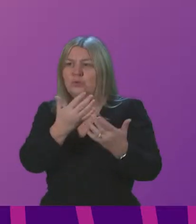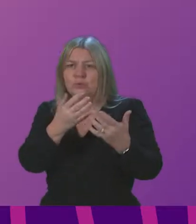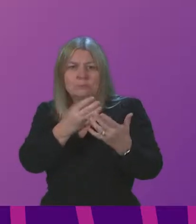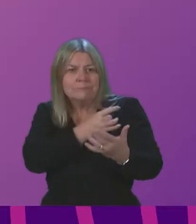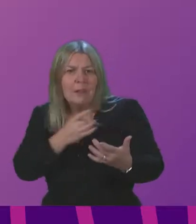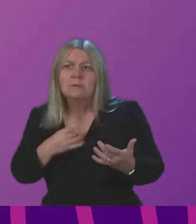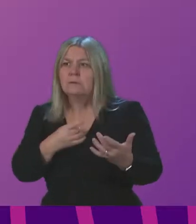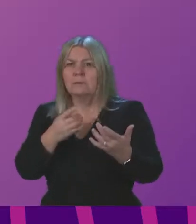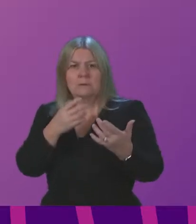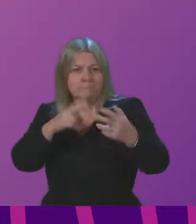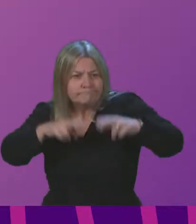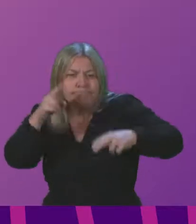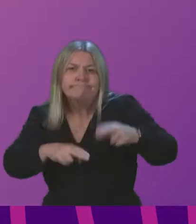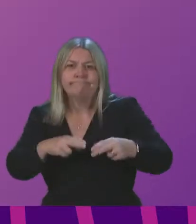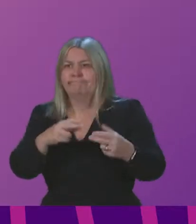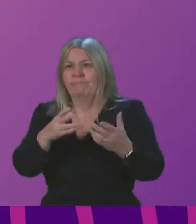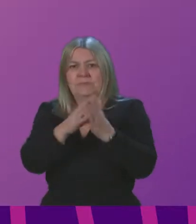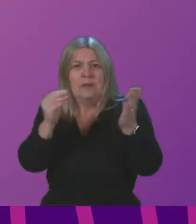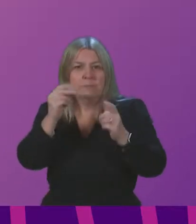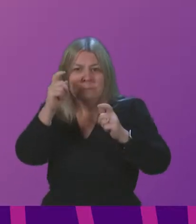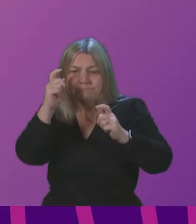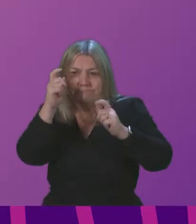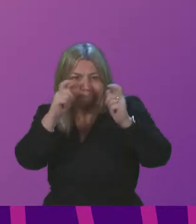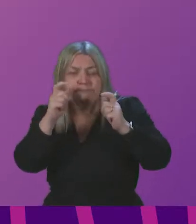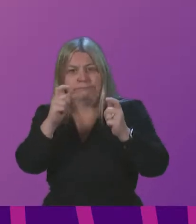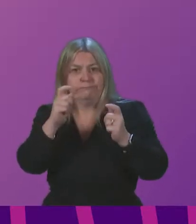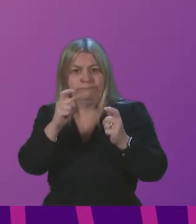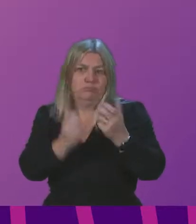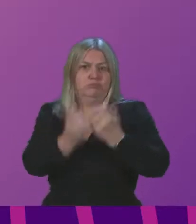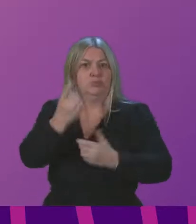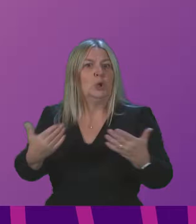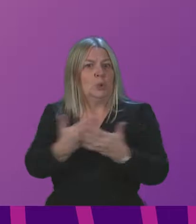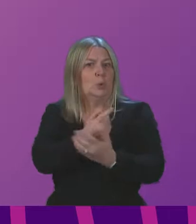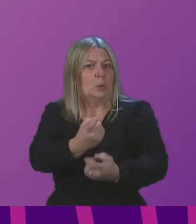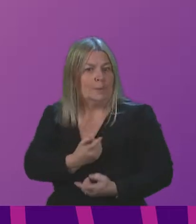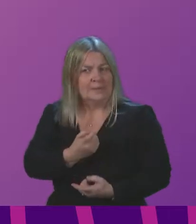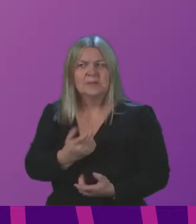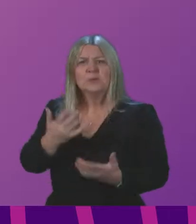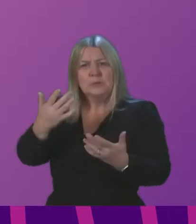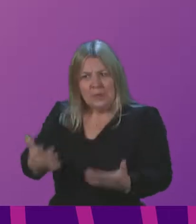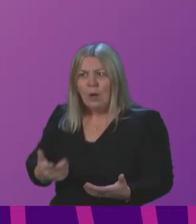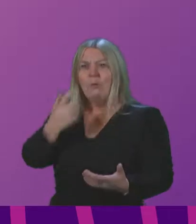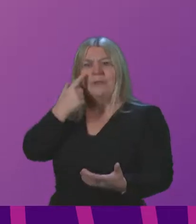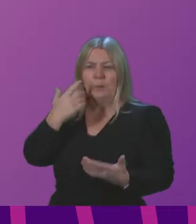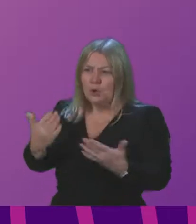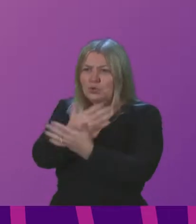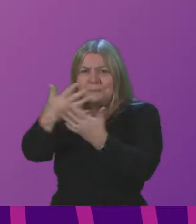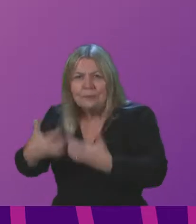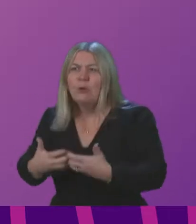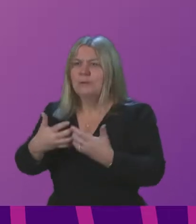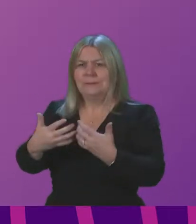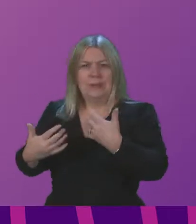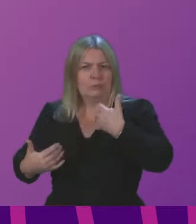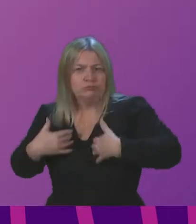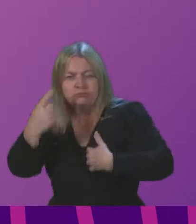COVID recovery debate, I seek to make a case for data-driven innovation and how, if we harness for healthcare the